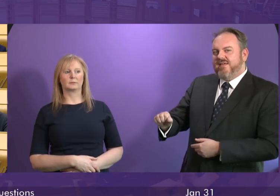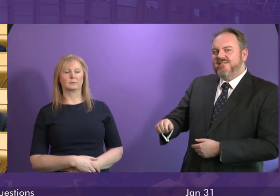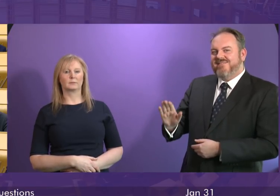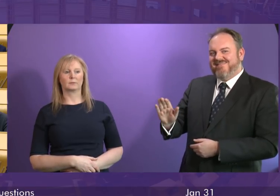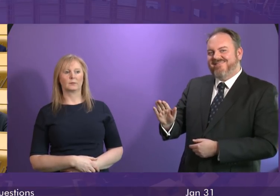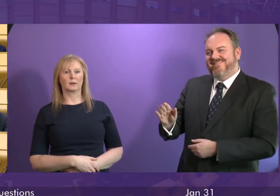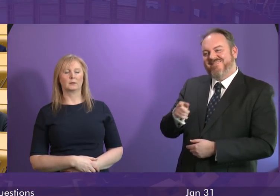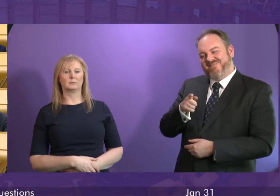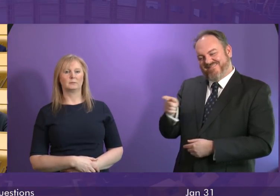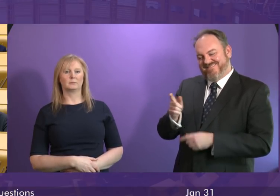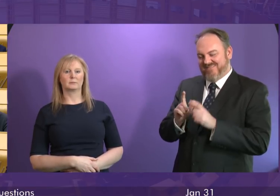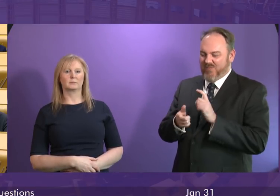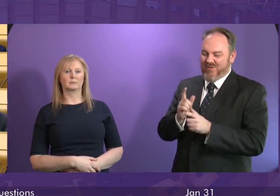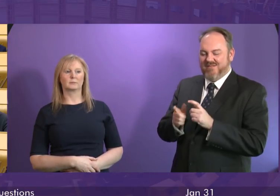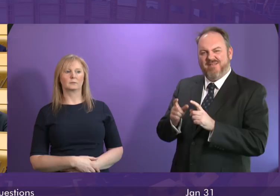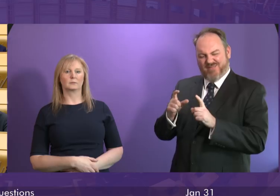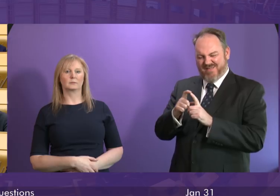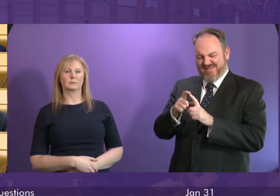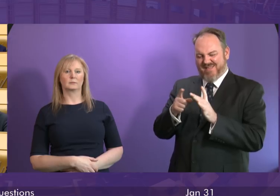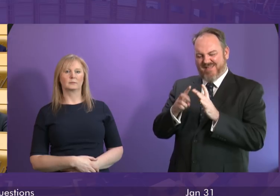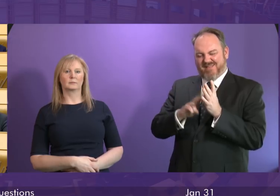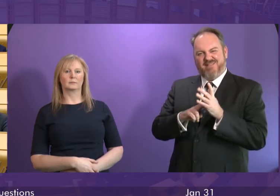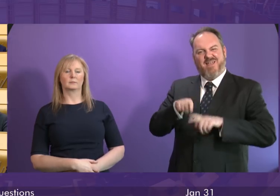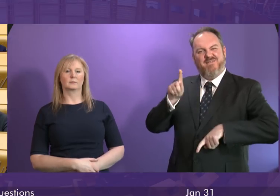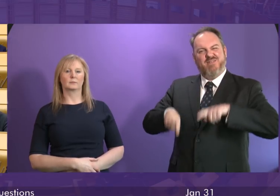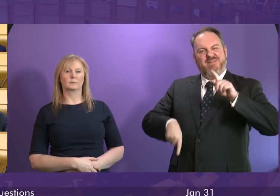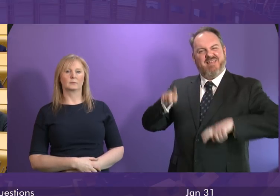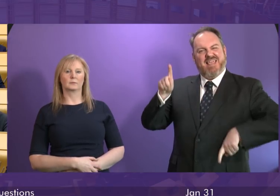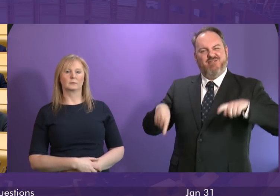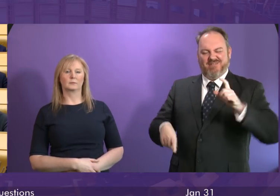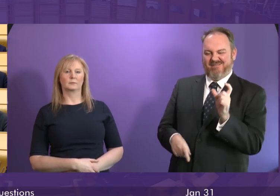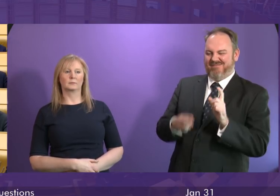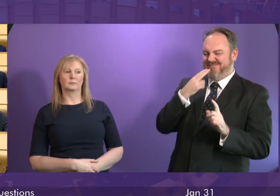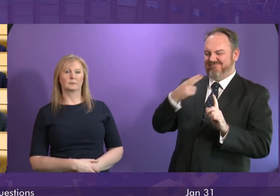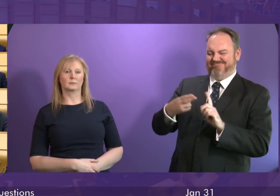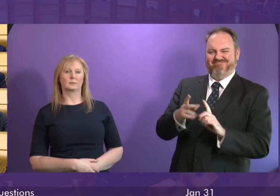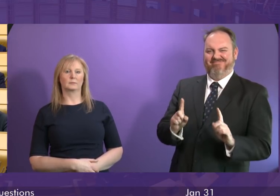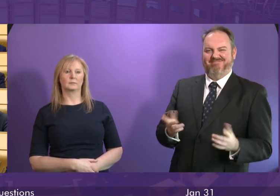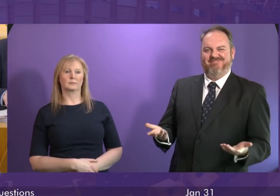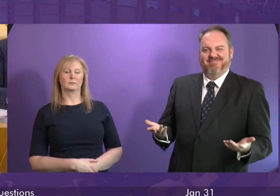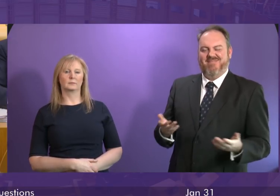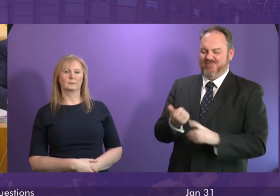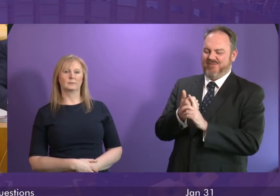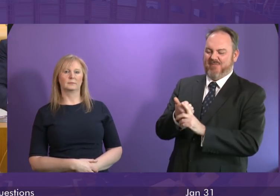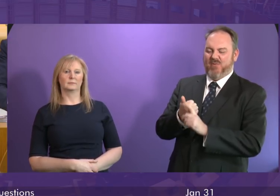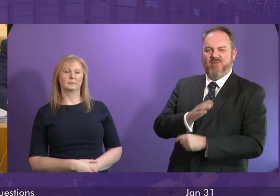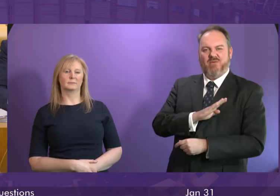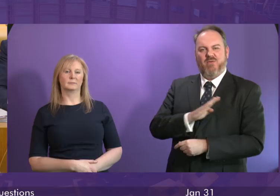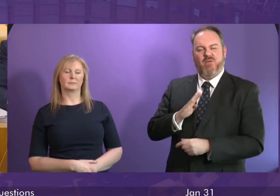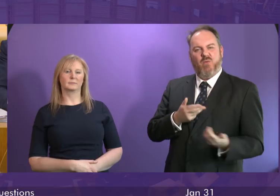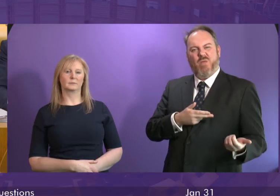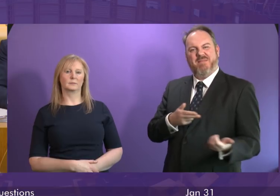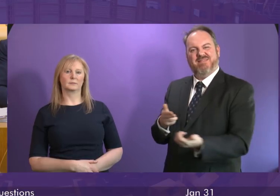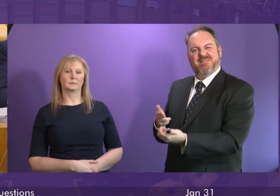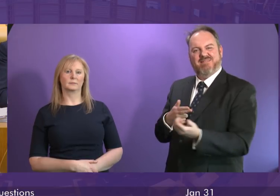use the word diversification as a cover for this support to the arms industry and I wonder if the